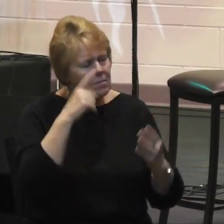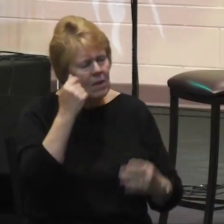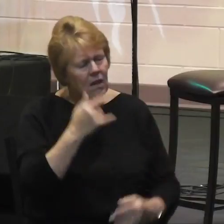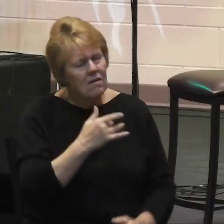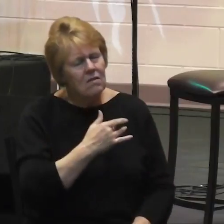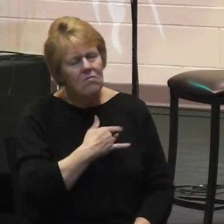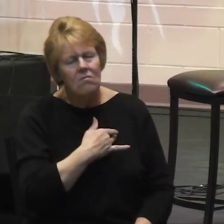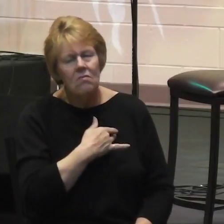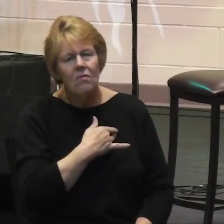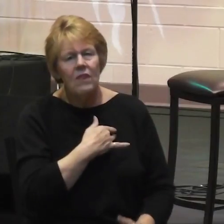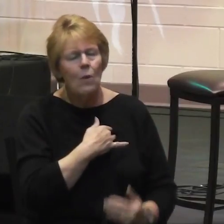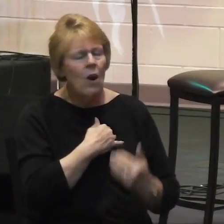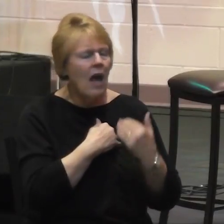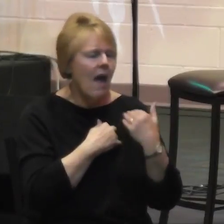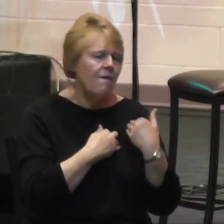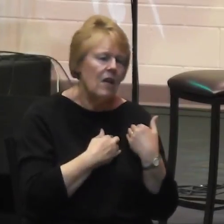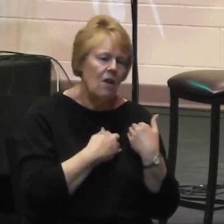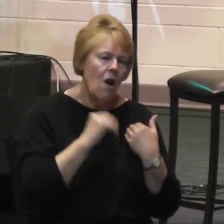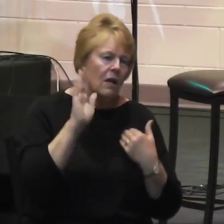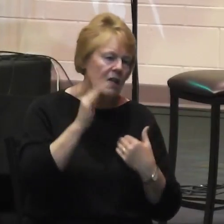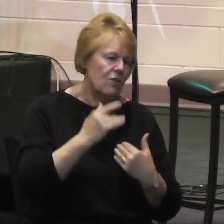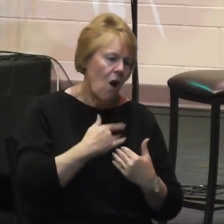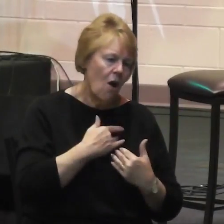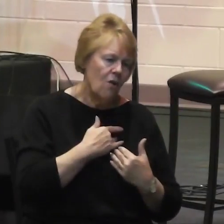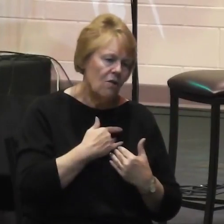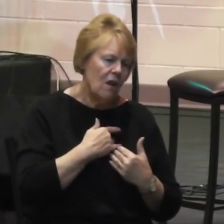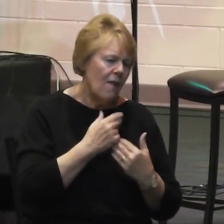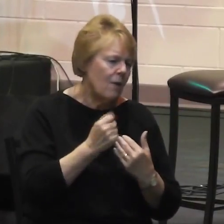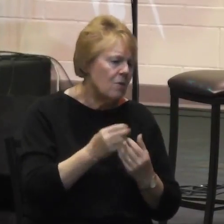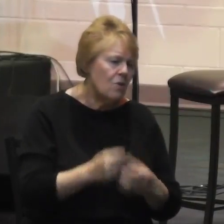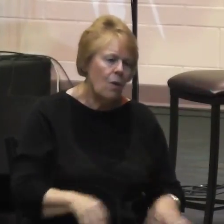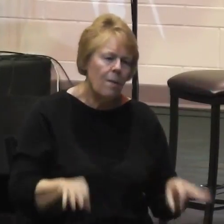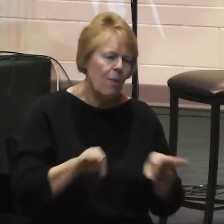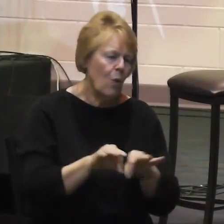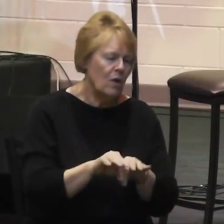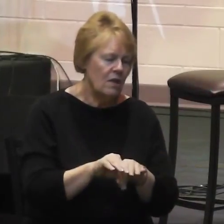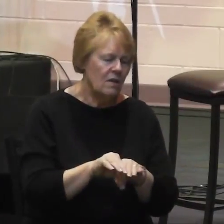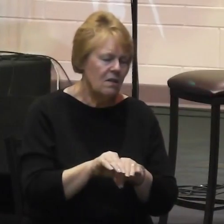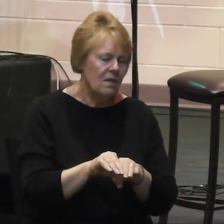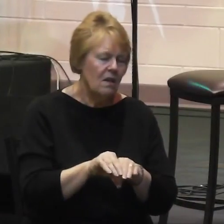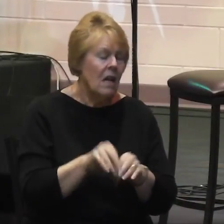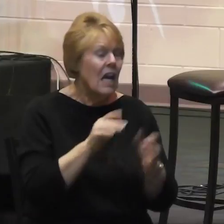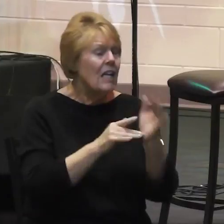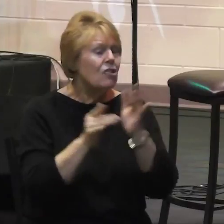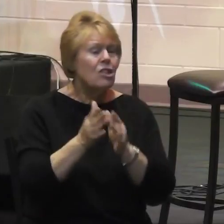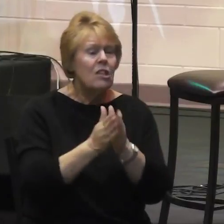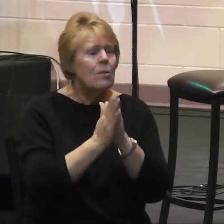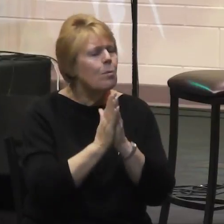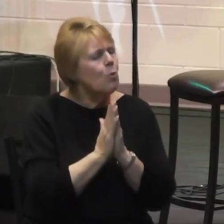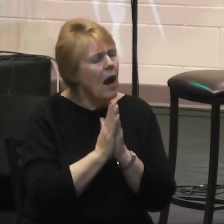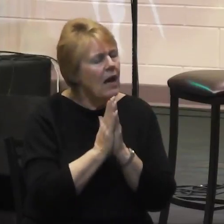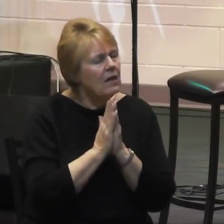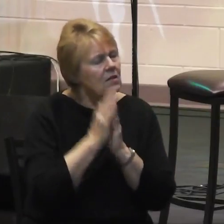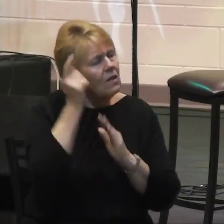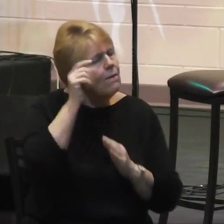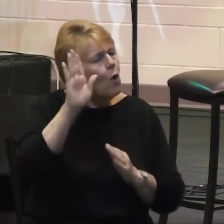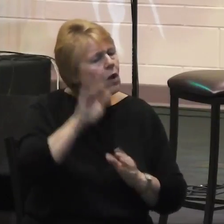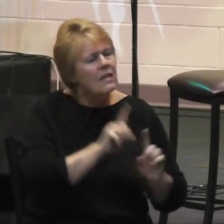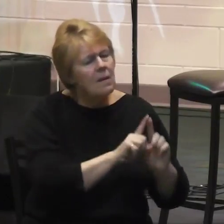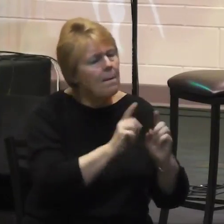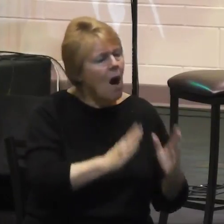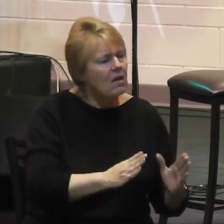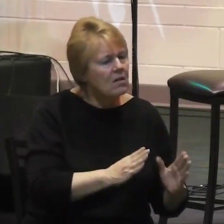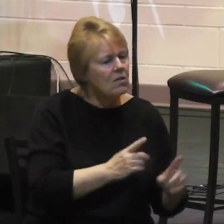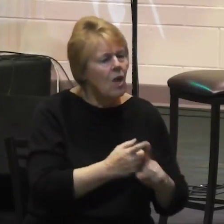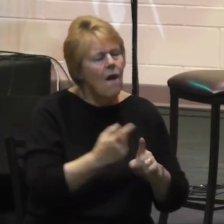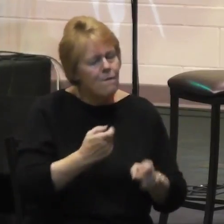that had so much significance. He prays for the apostles from his heart. He knew